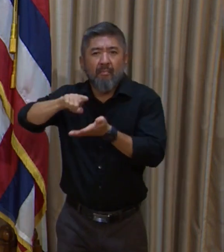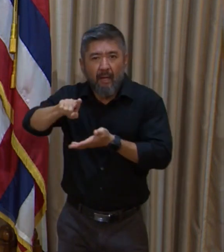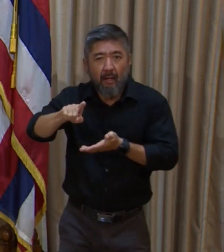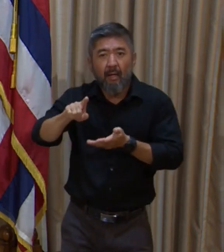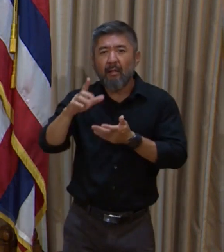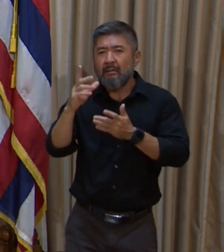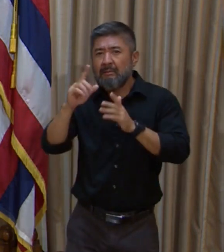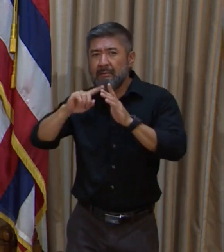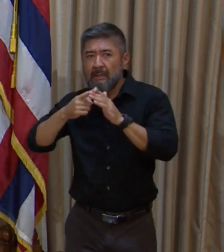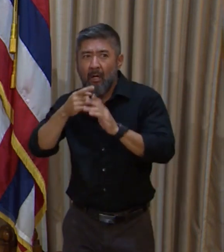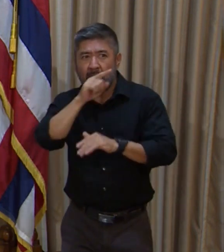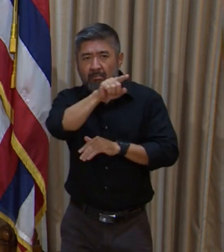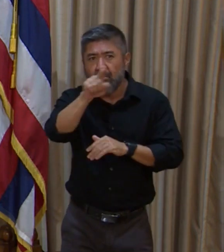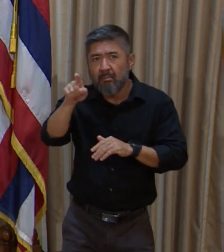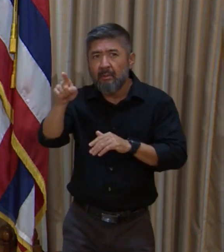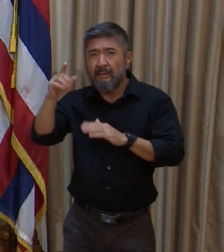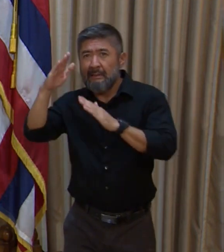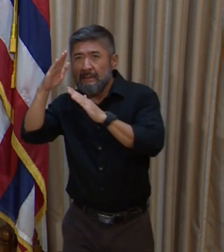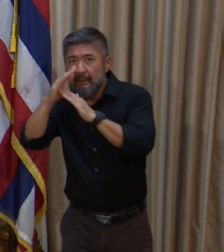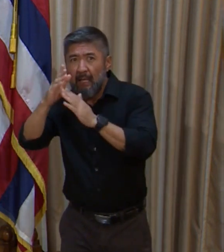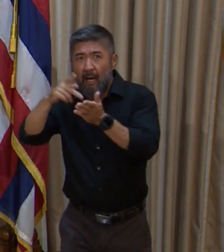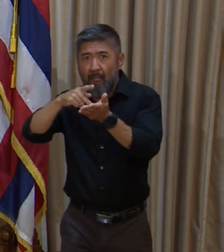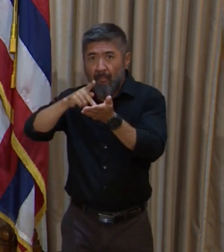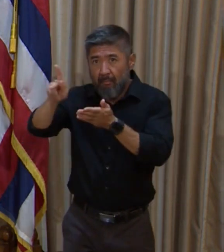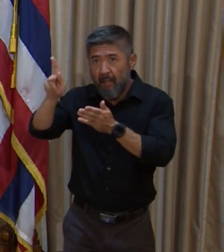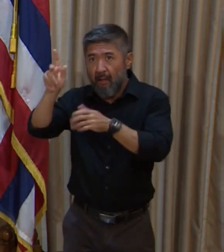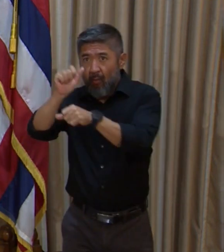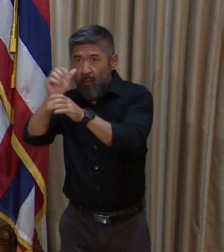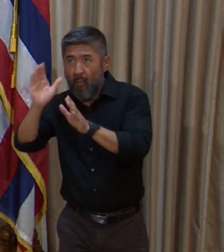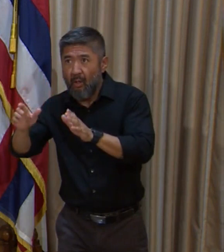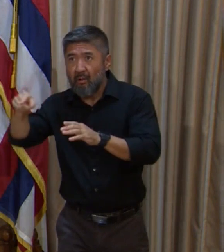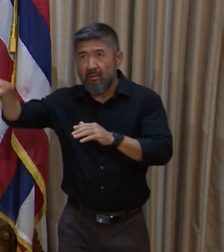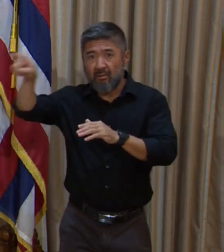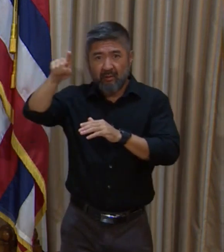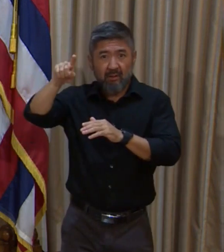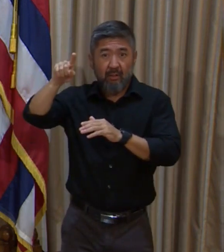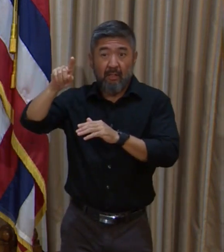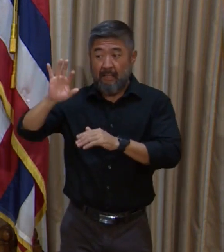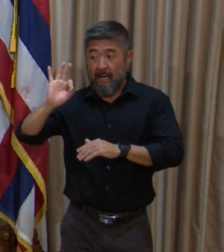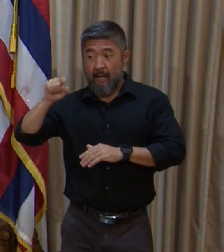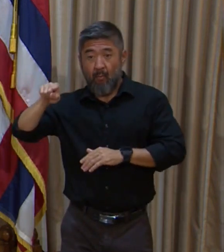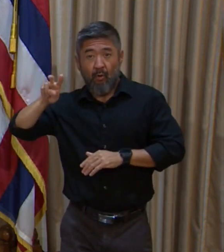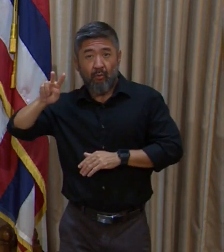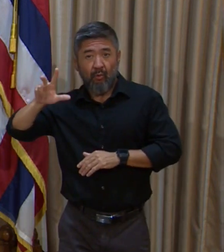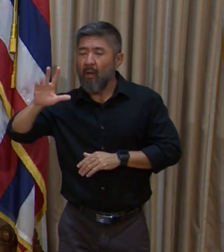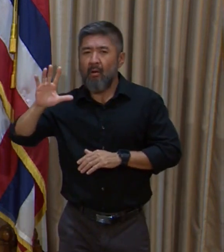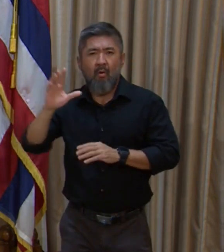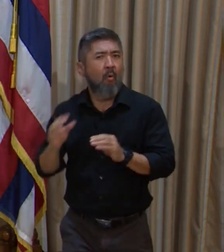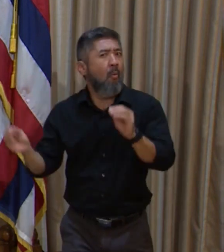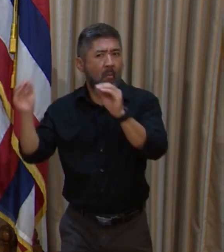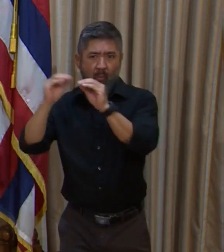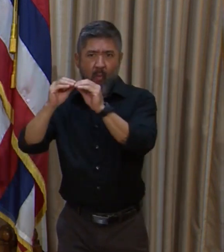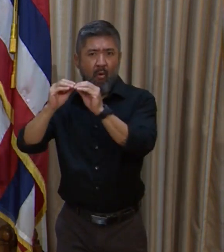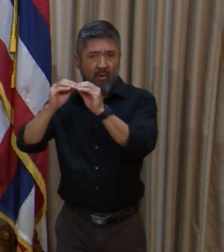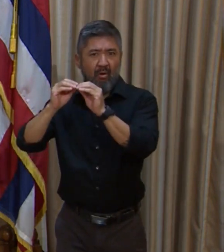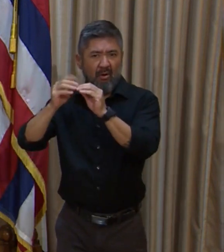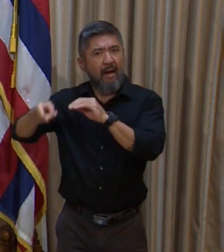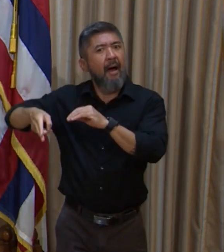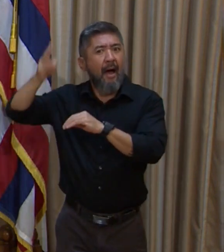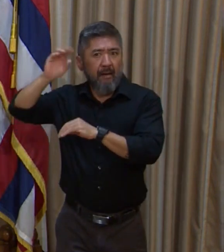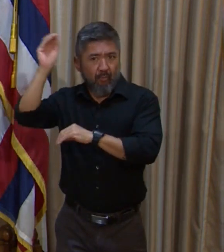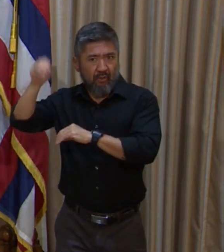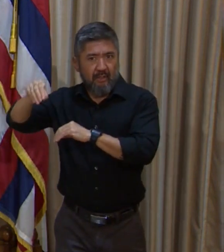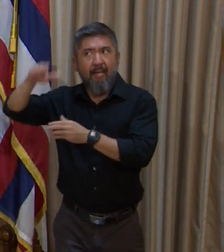paid employees and higher paid executives taking a larger reduction than 9.23%.